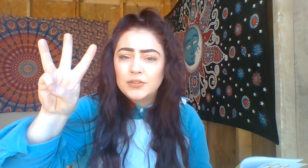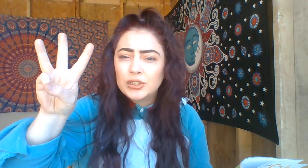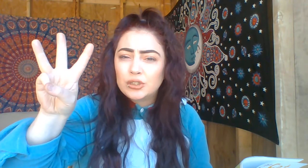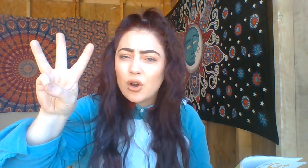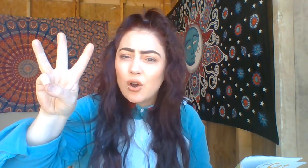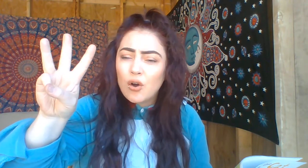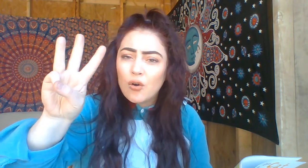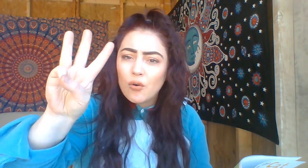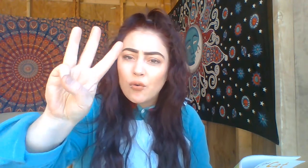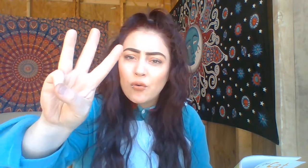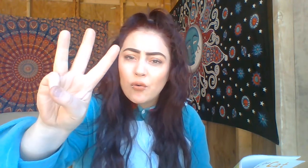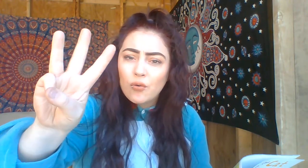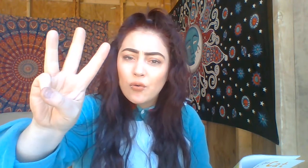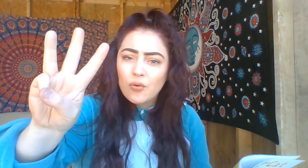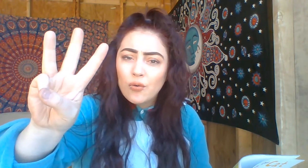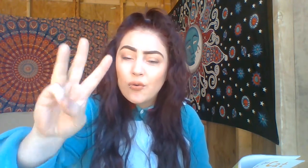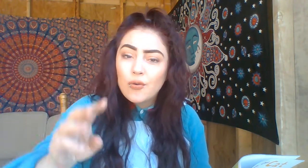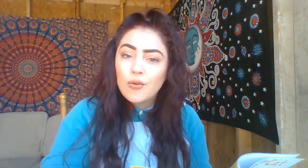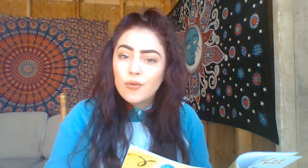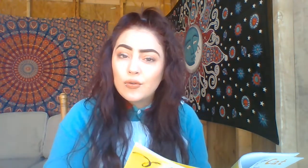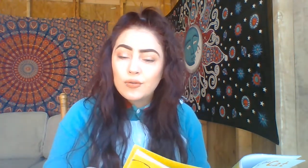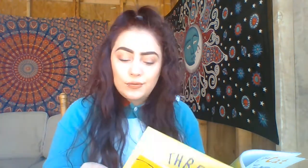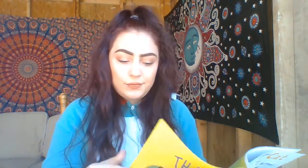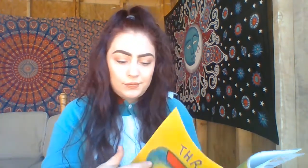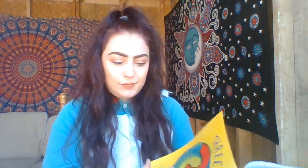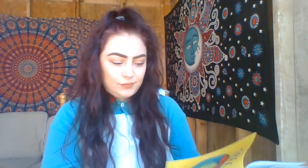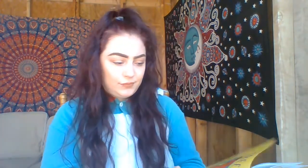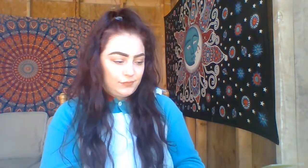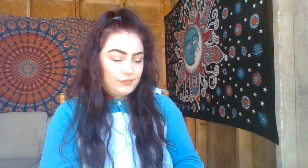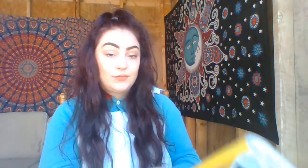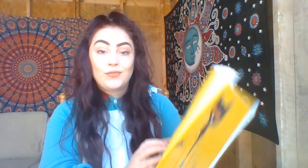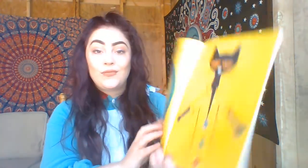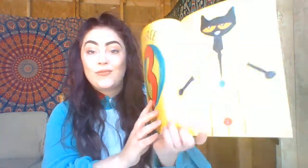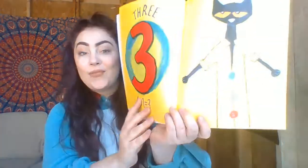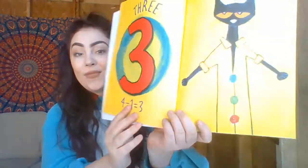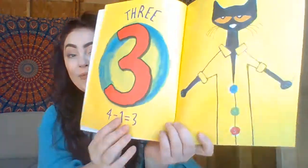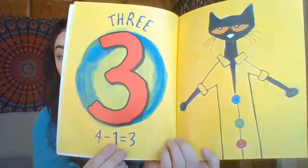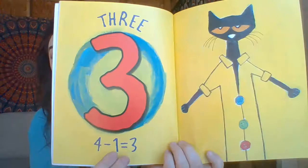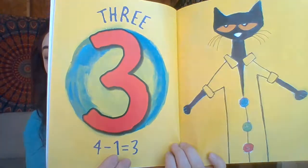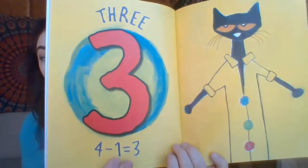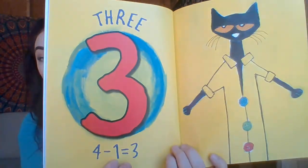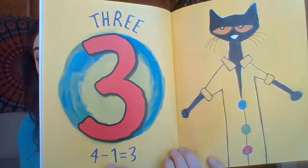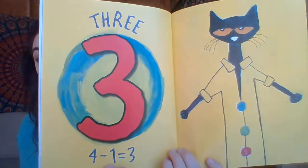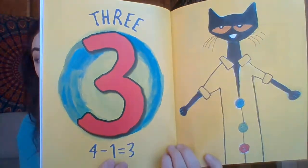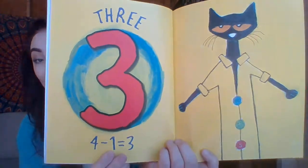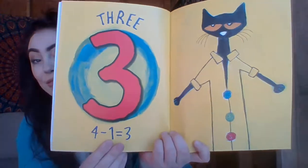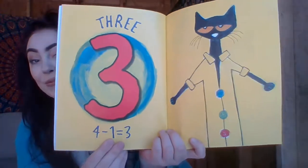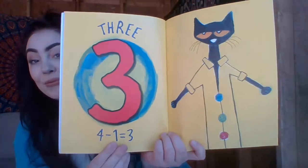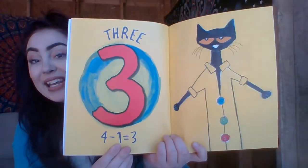So, three.